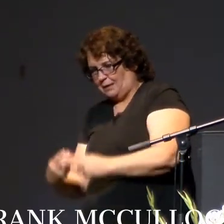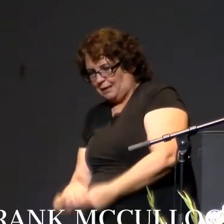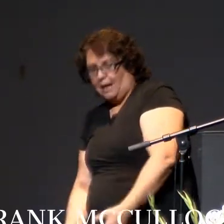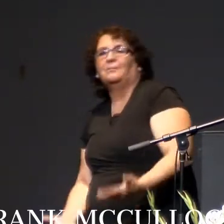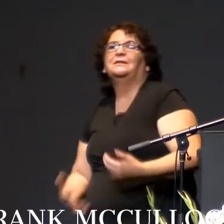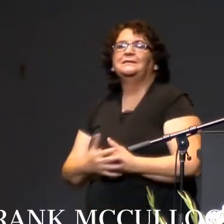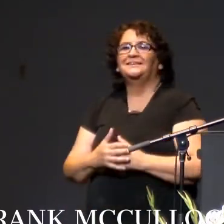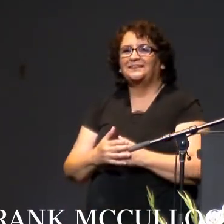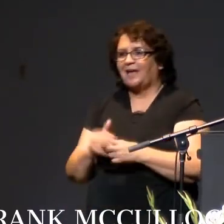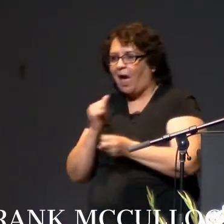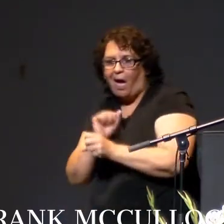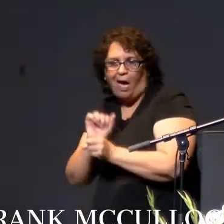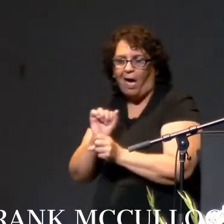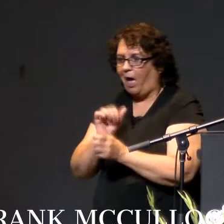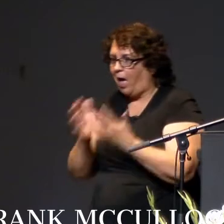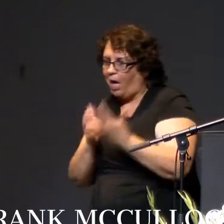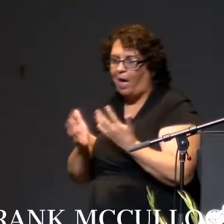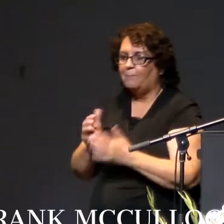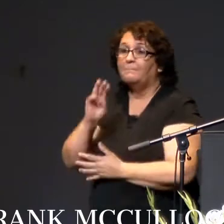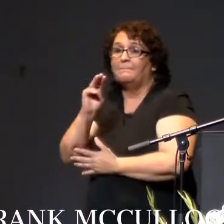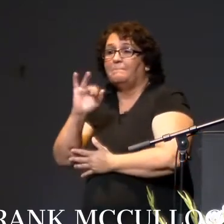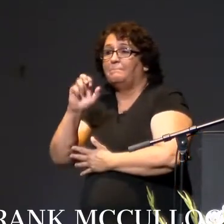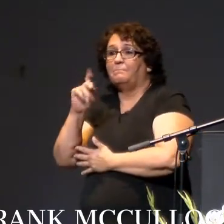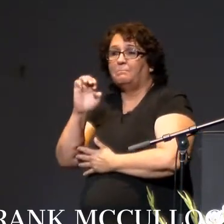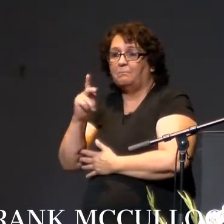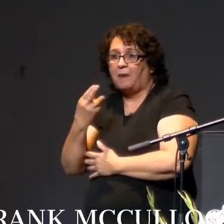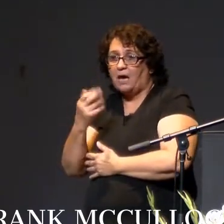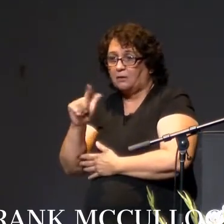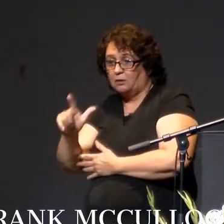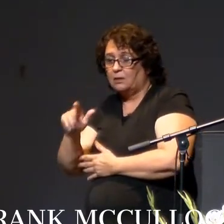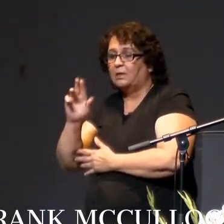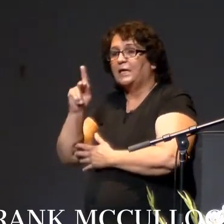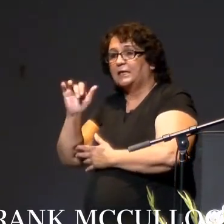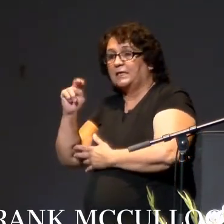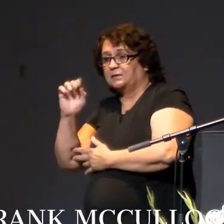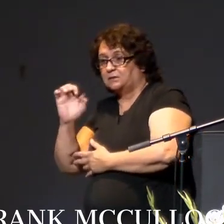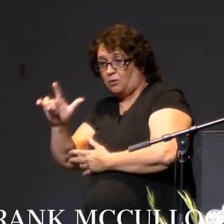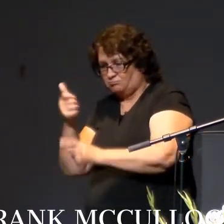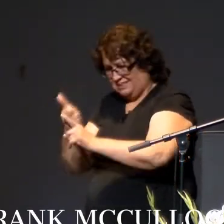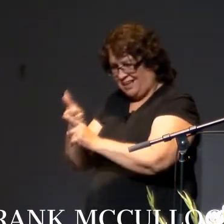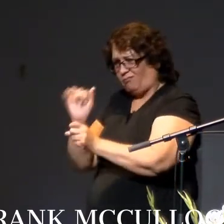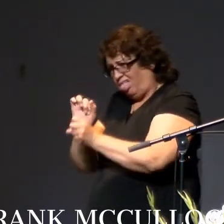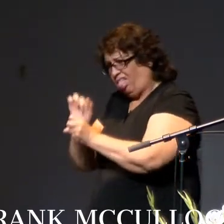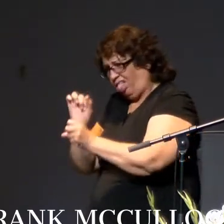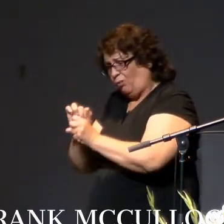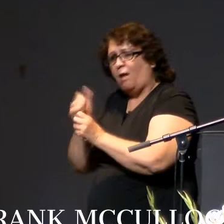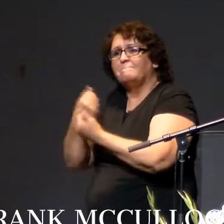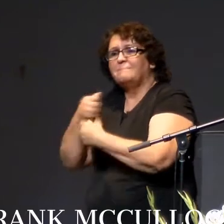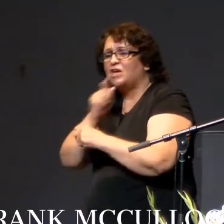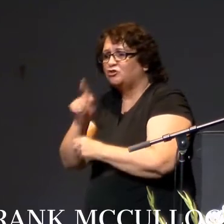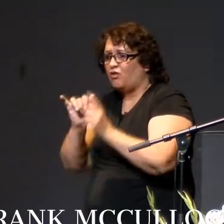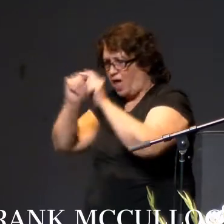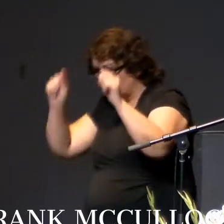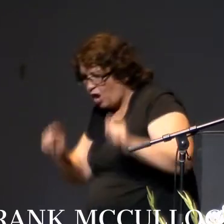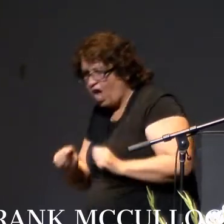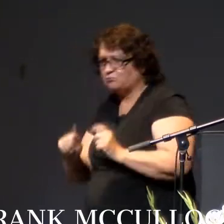Vilalba. Michael Kindle, our registrar, contributed considerable time and effort to making sure the students' transcripts were accurate. And he also